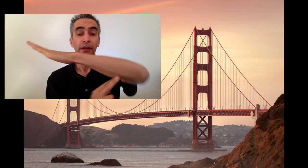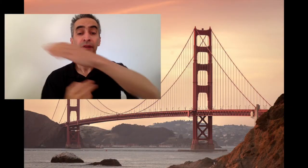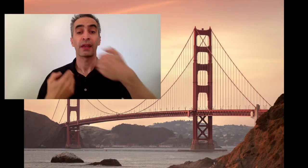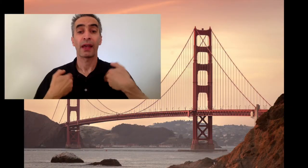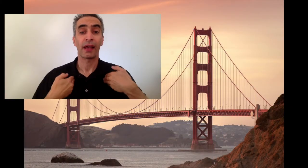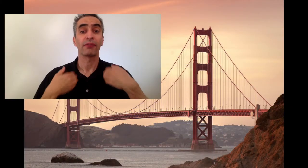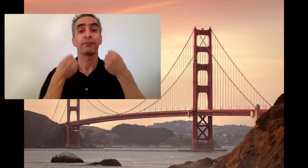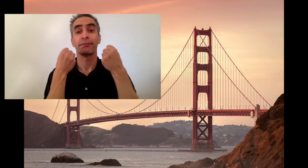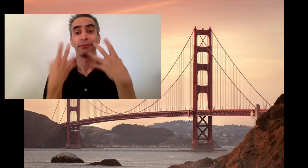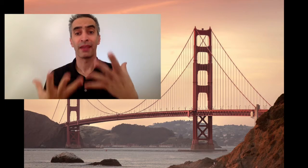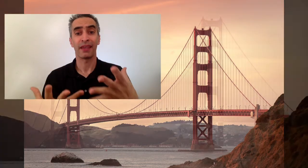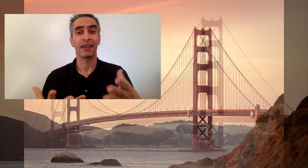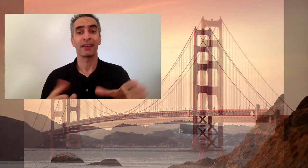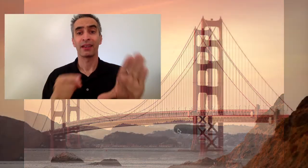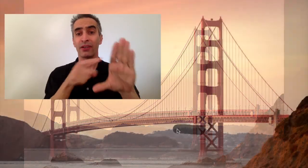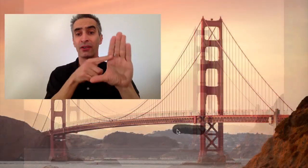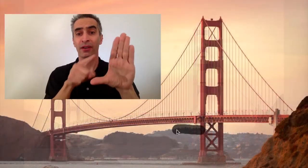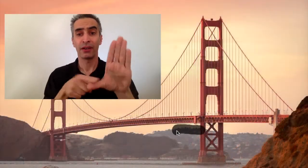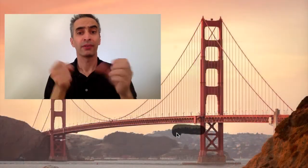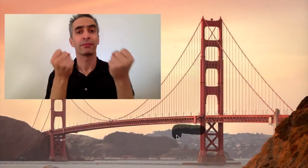Bridges have right right angles.